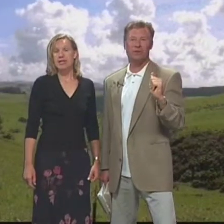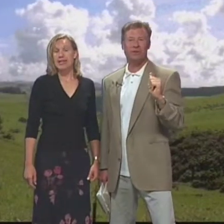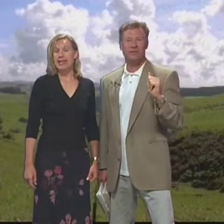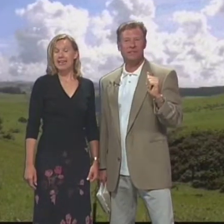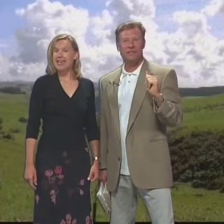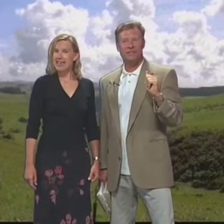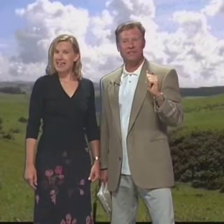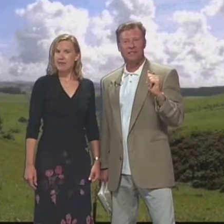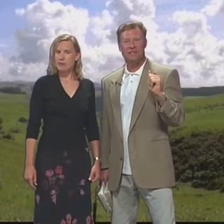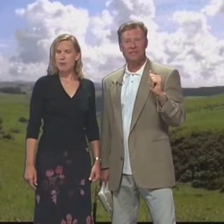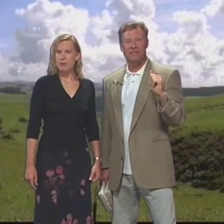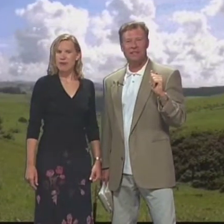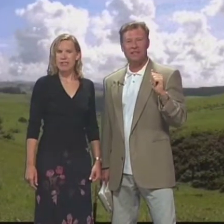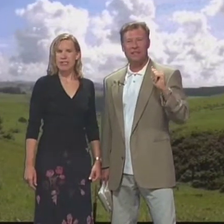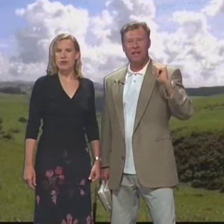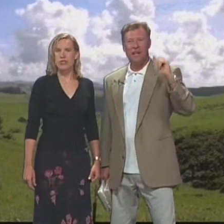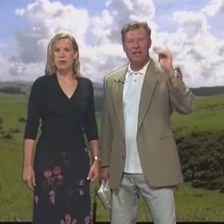popular